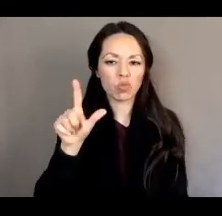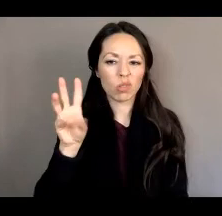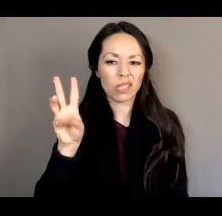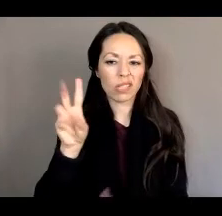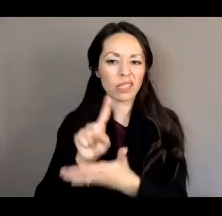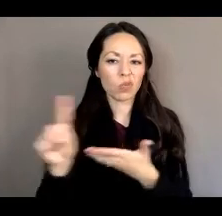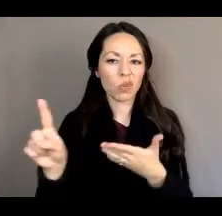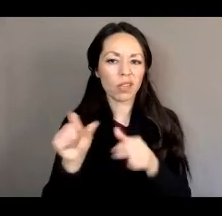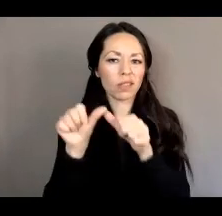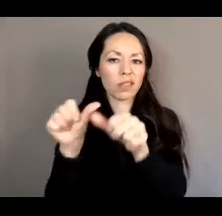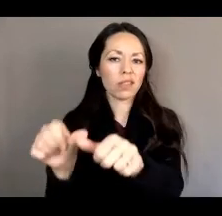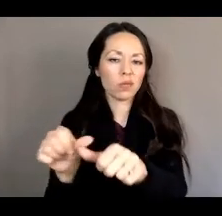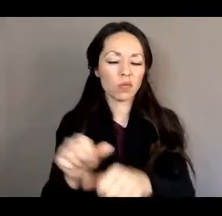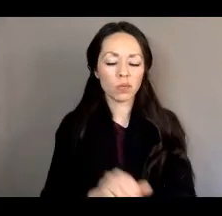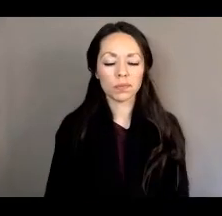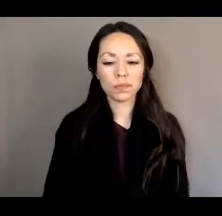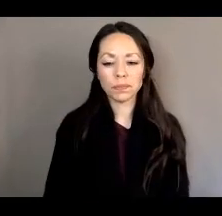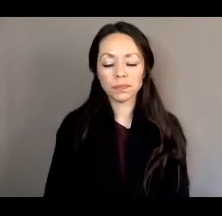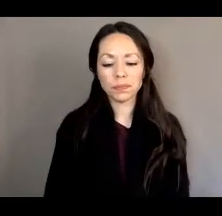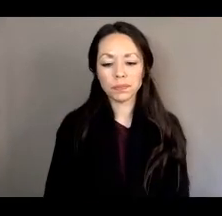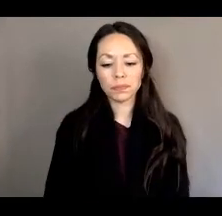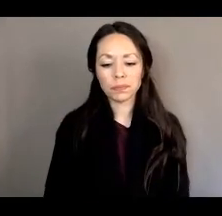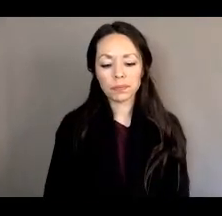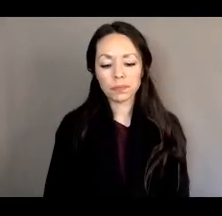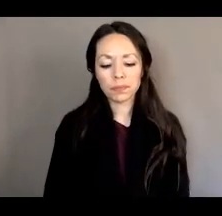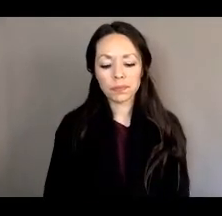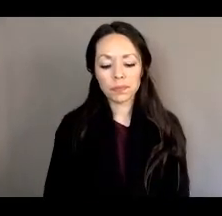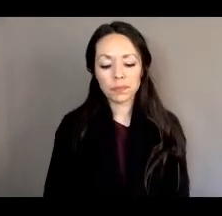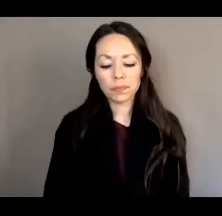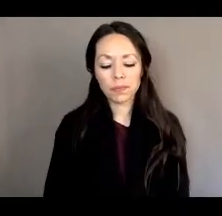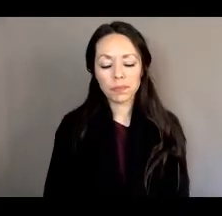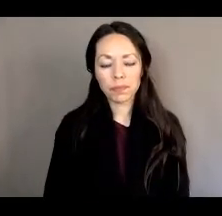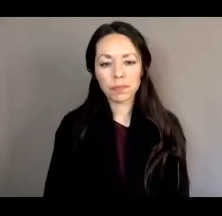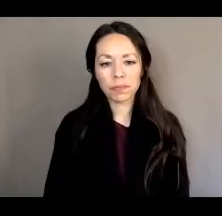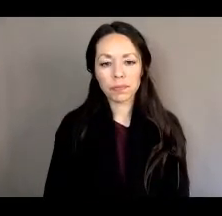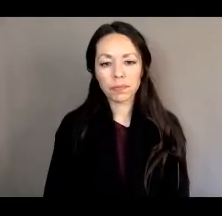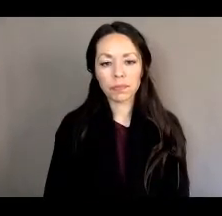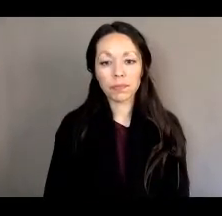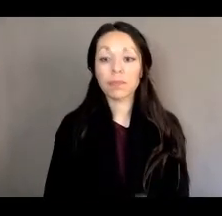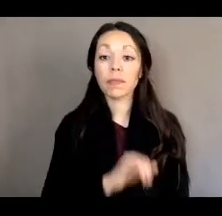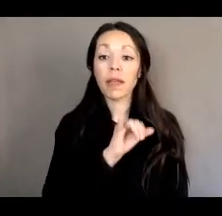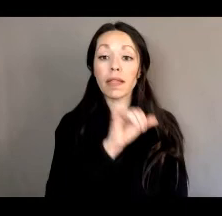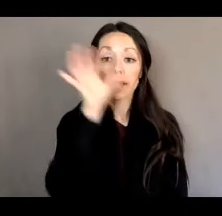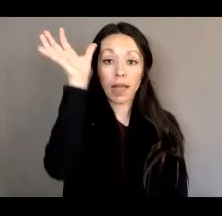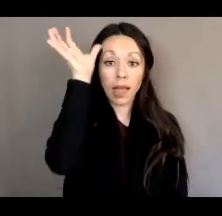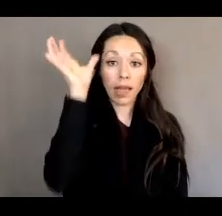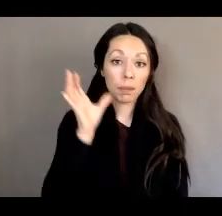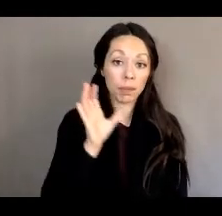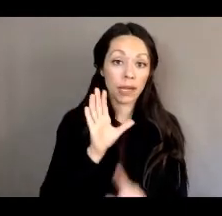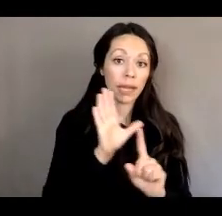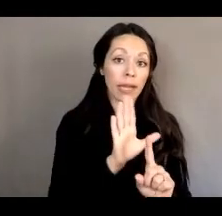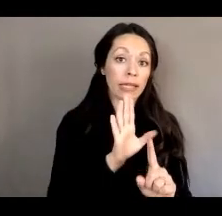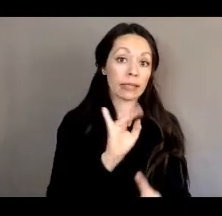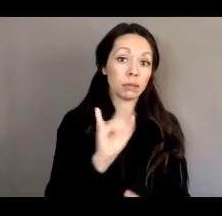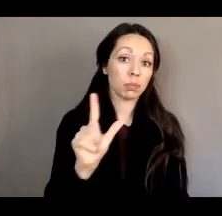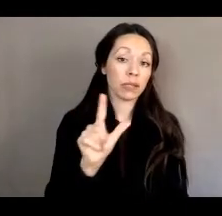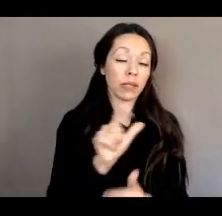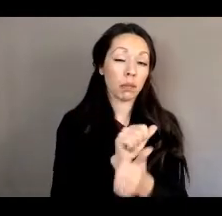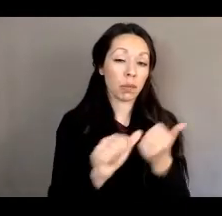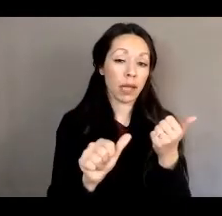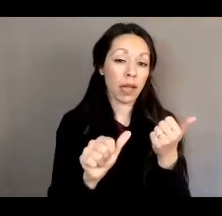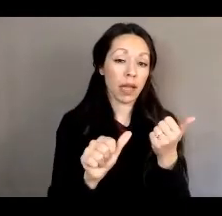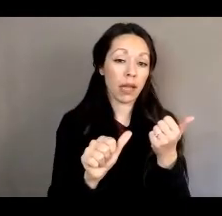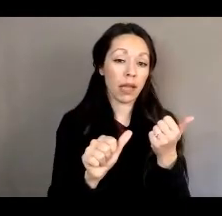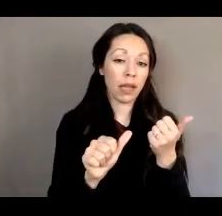weeks. This is, um, however, his bill, if passed and signed by the governor,